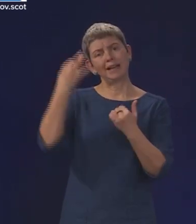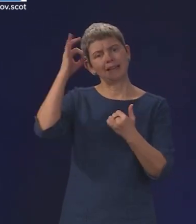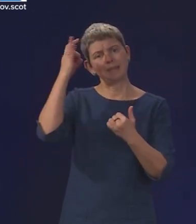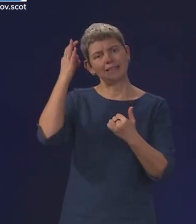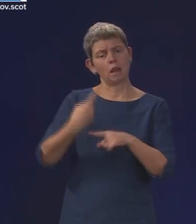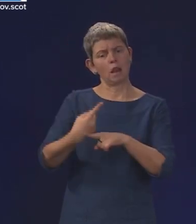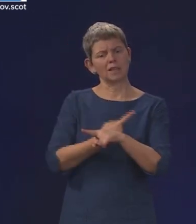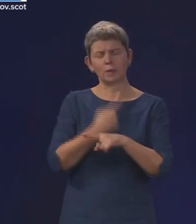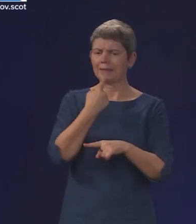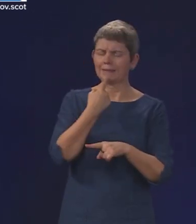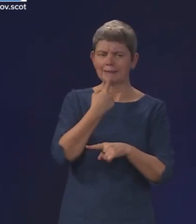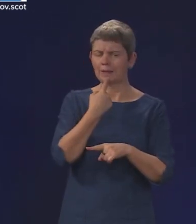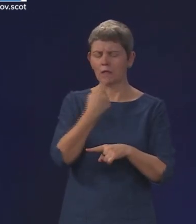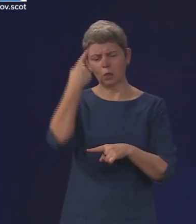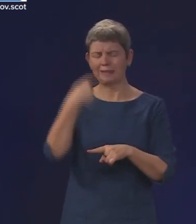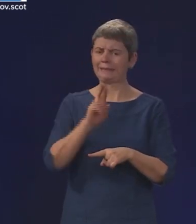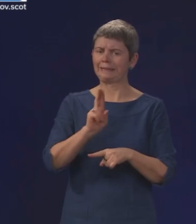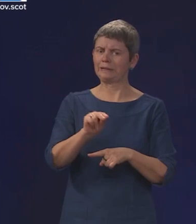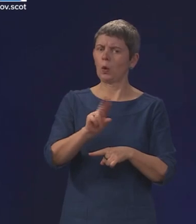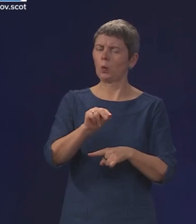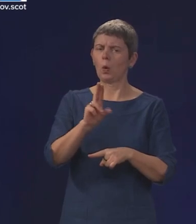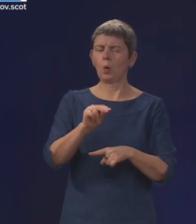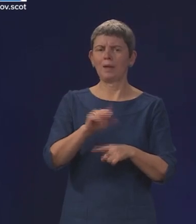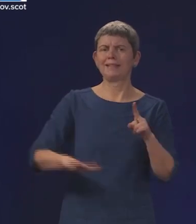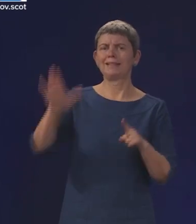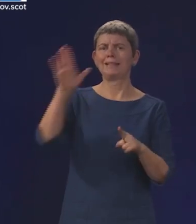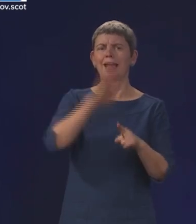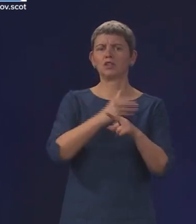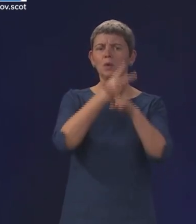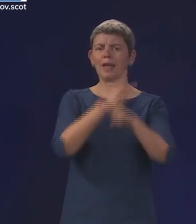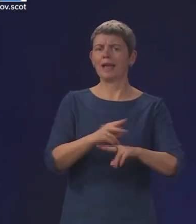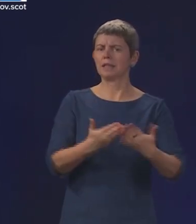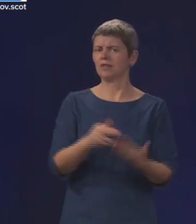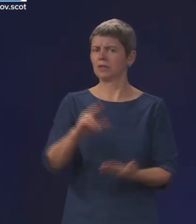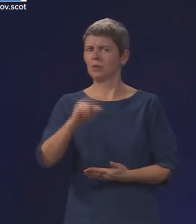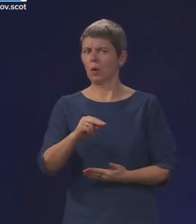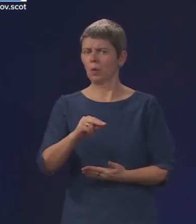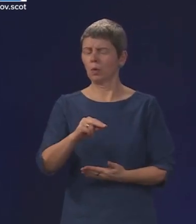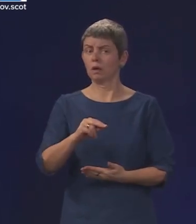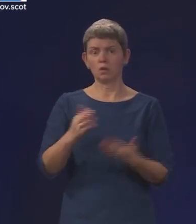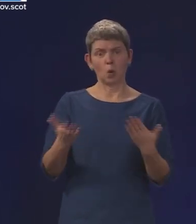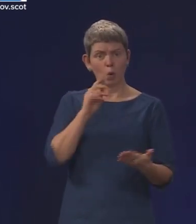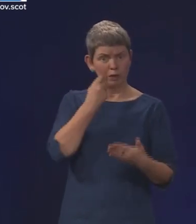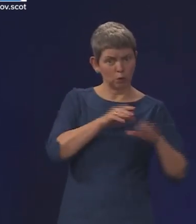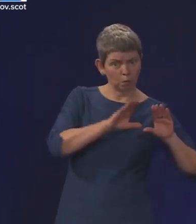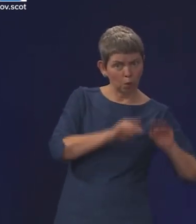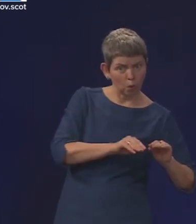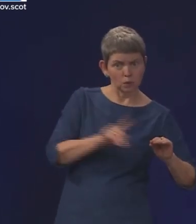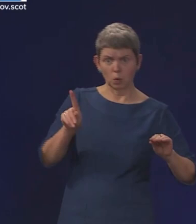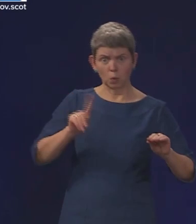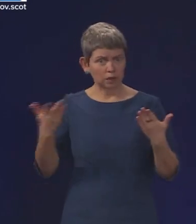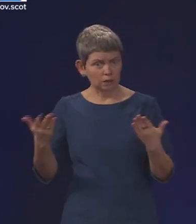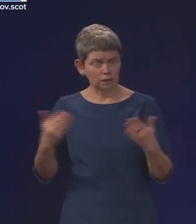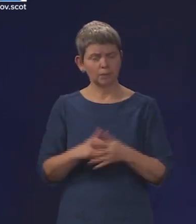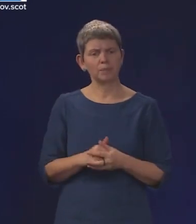what is the Government doing about that? Are you going to pause it? Do you need to go back to the drawing board about those plans? On the first point, I think I answered this